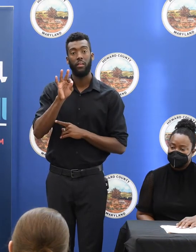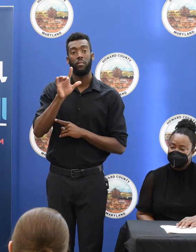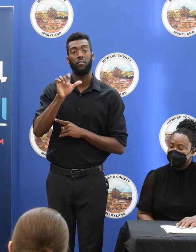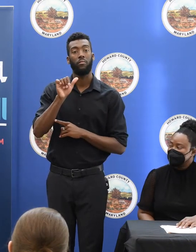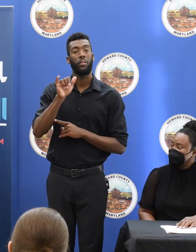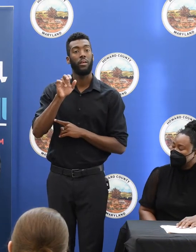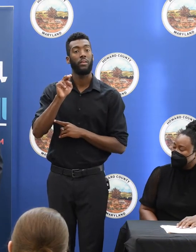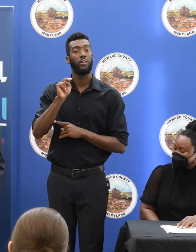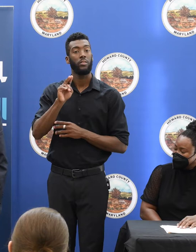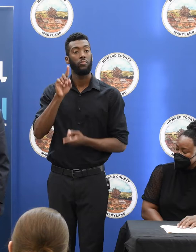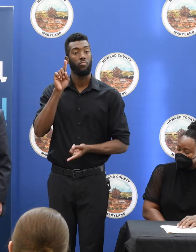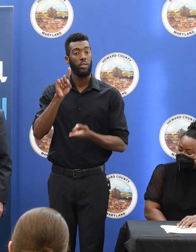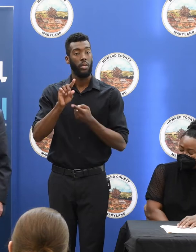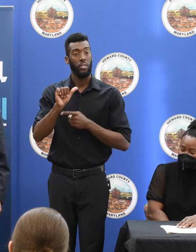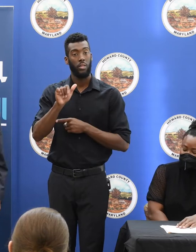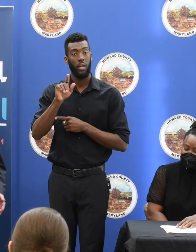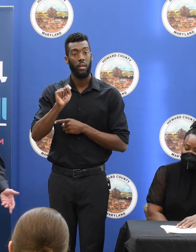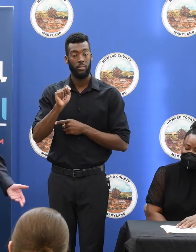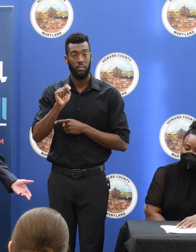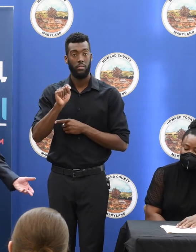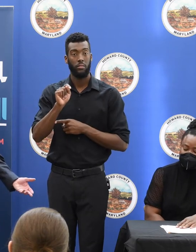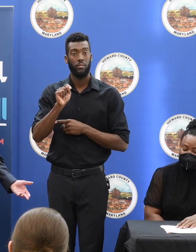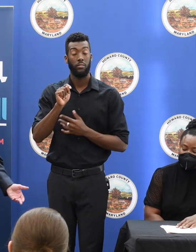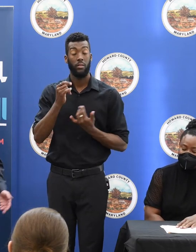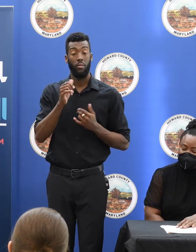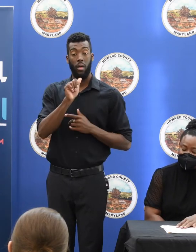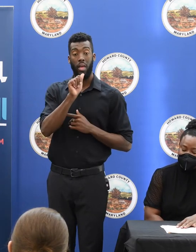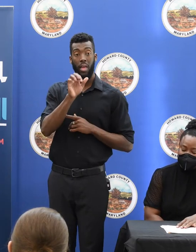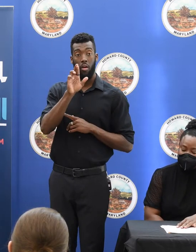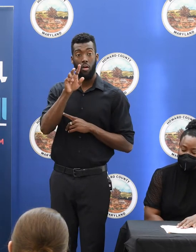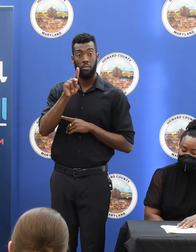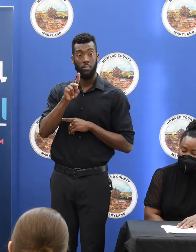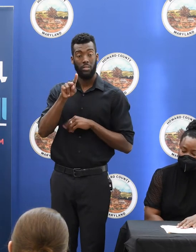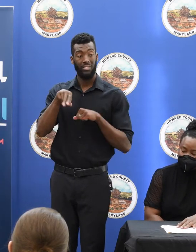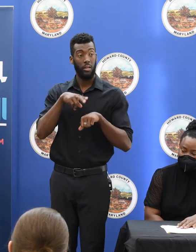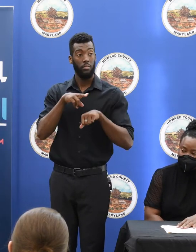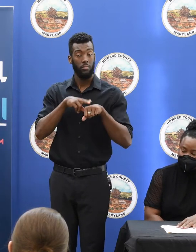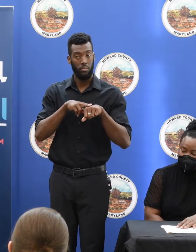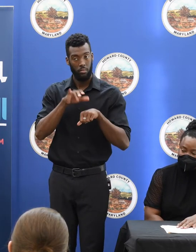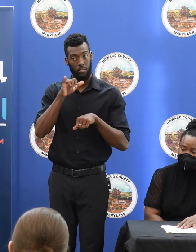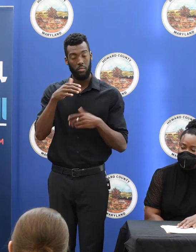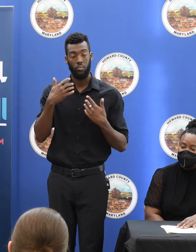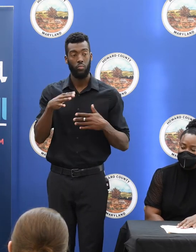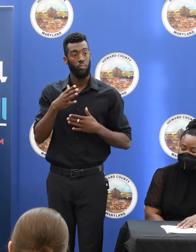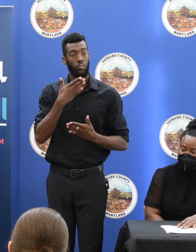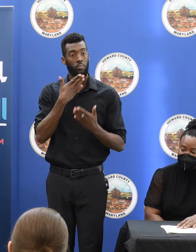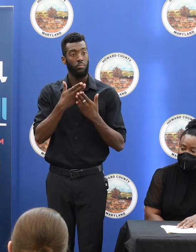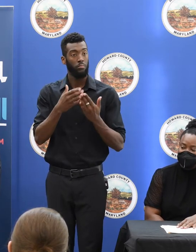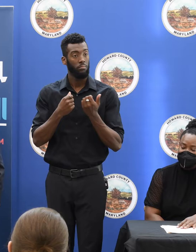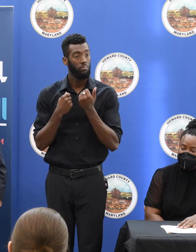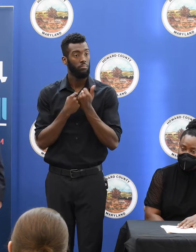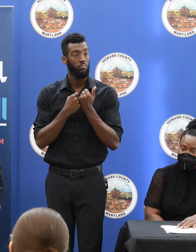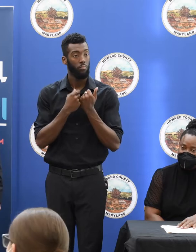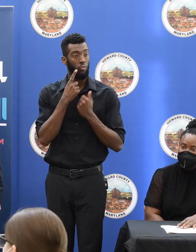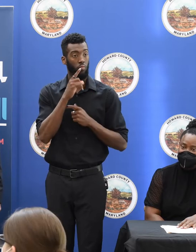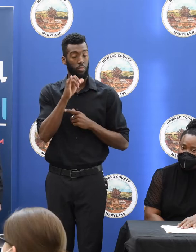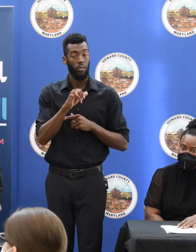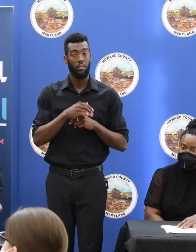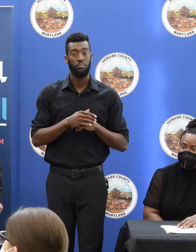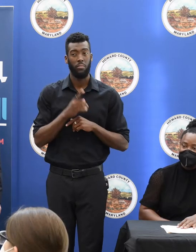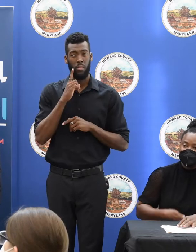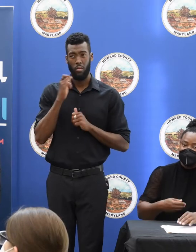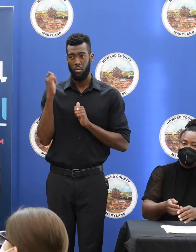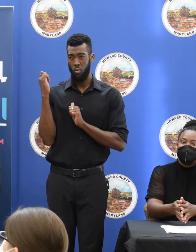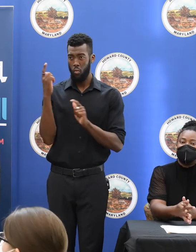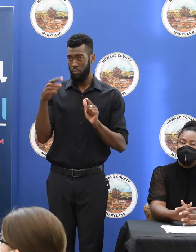provisions. AARP nationally, of course, was a very prominent proponent of that. I think probably all of you saw